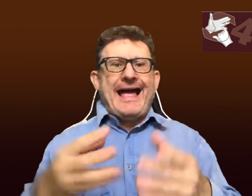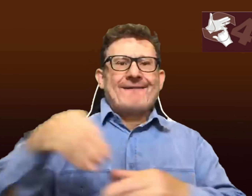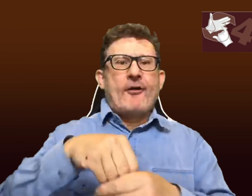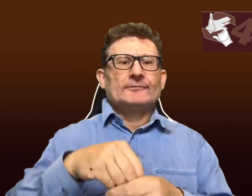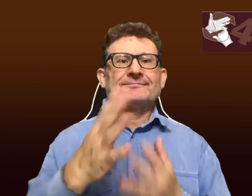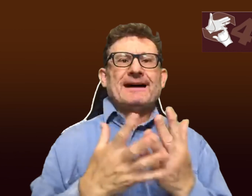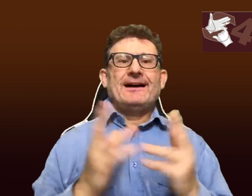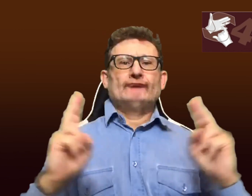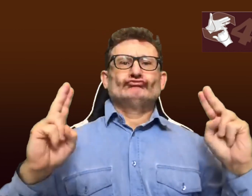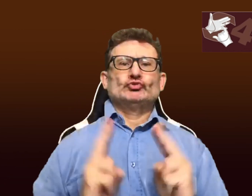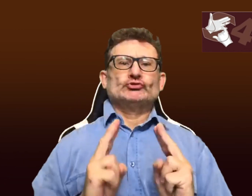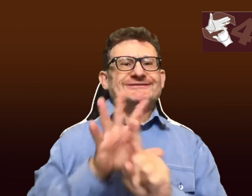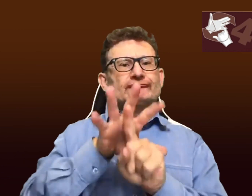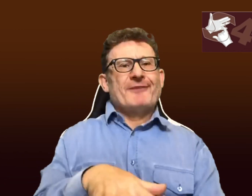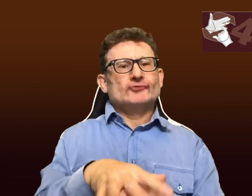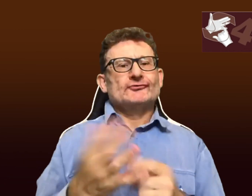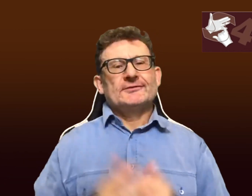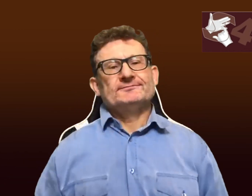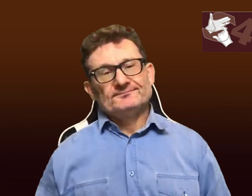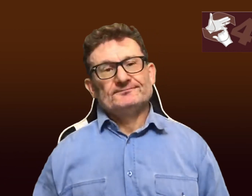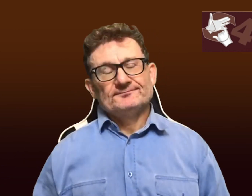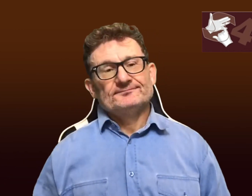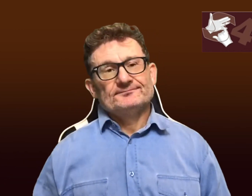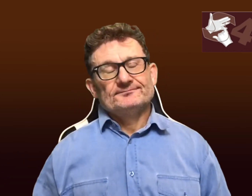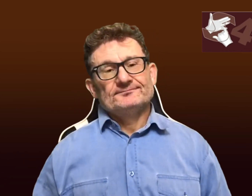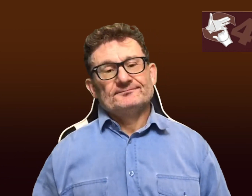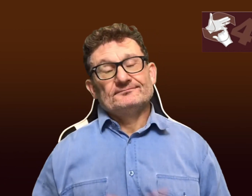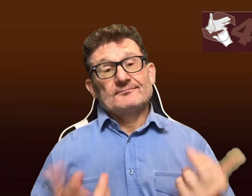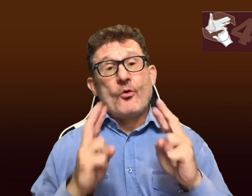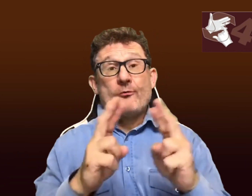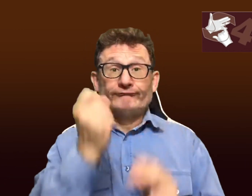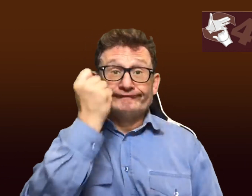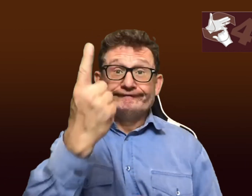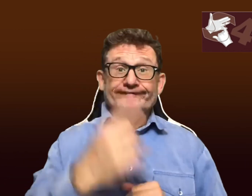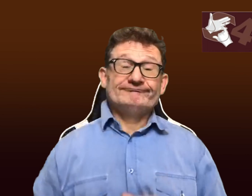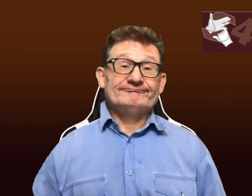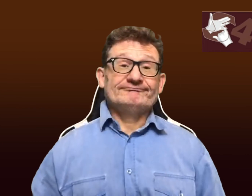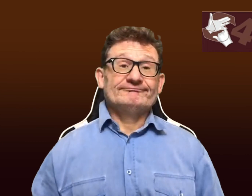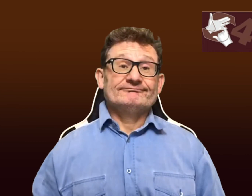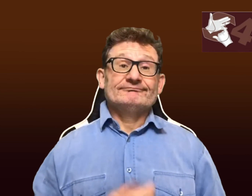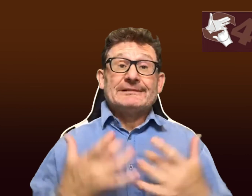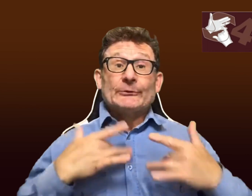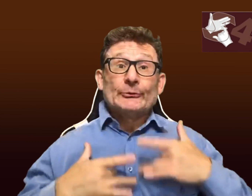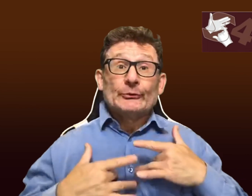communicate with a deaf person if there was no interpreter, you know, by writing things down just to eliminate that level of discrimination.